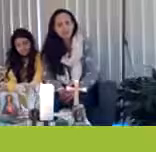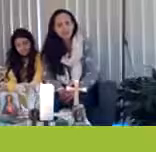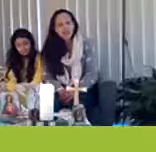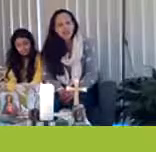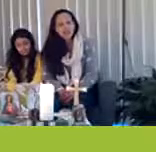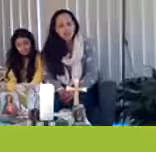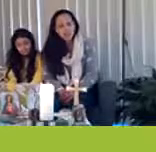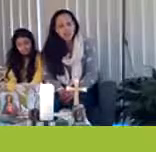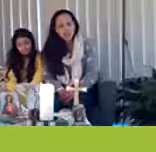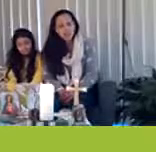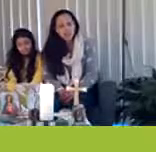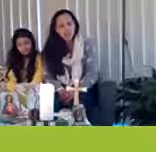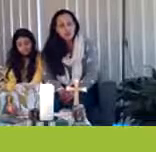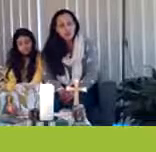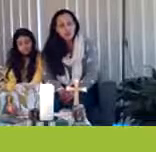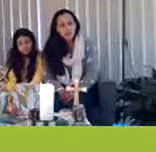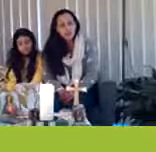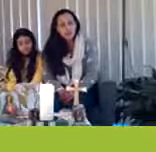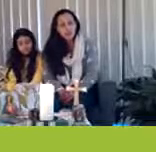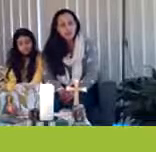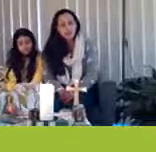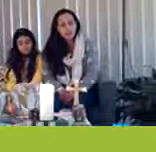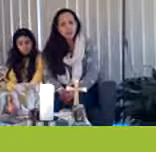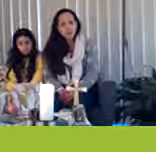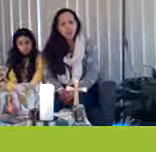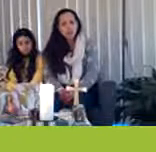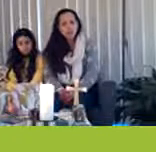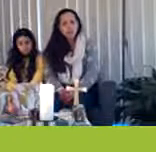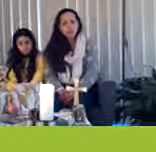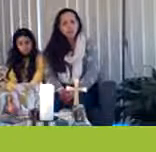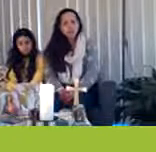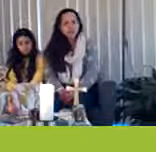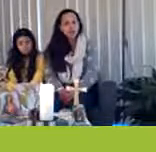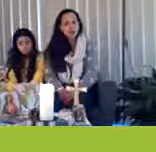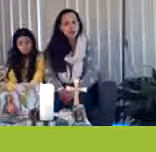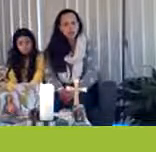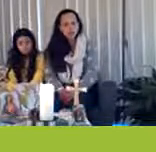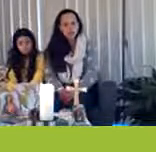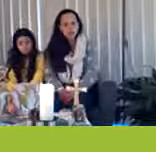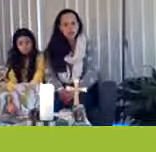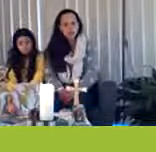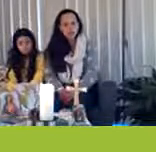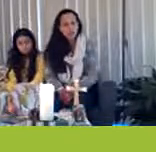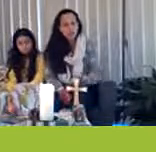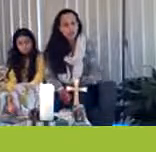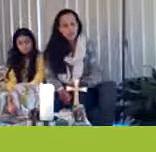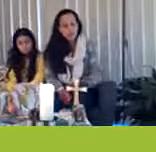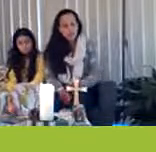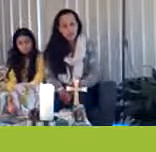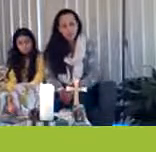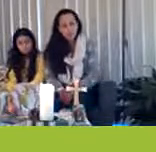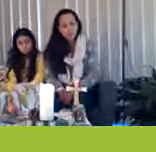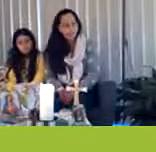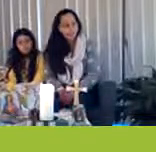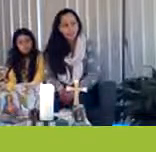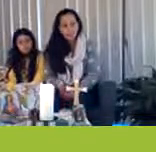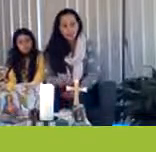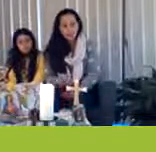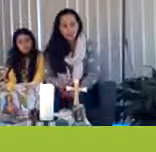So this week, the reading comes from the holy gospel according to John. So after hearing this, after what I did,